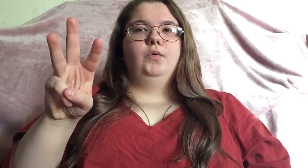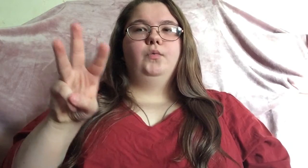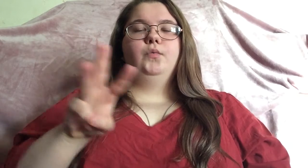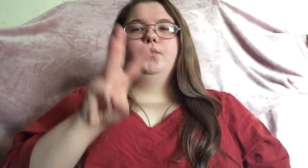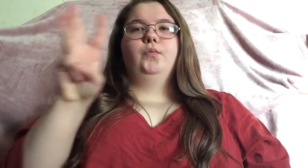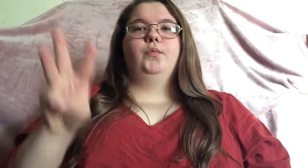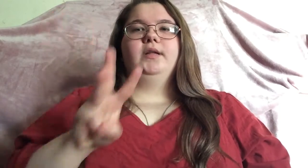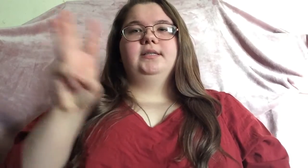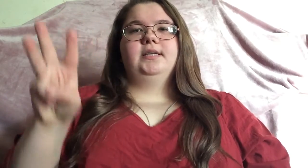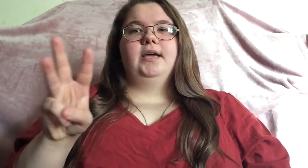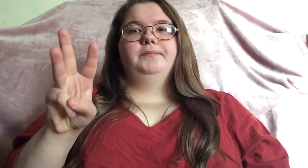wednesday